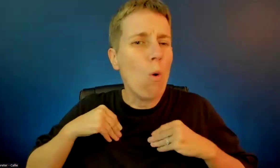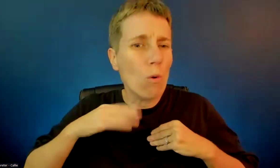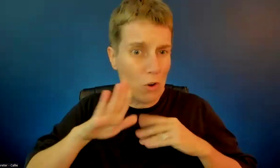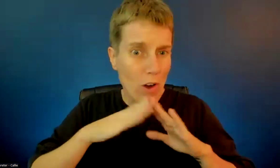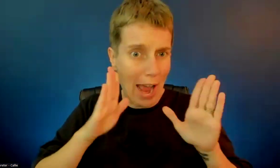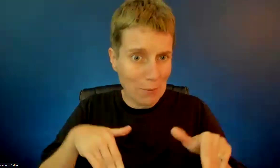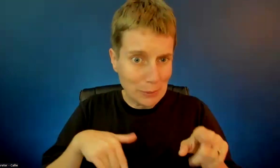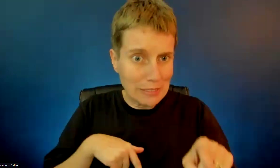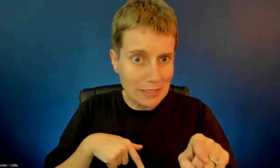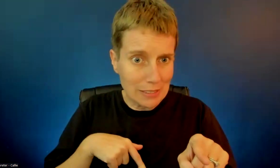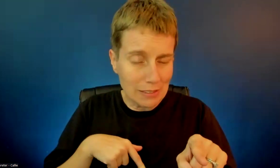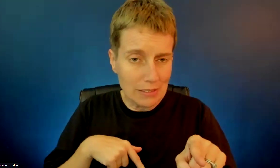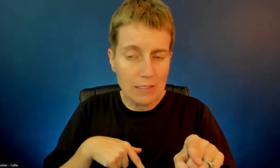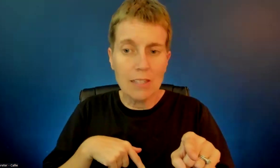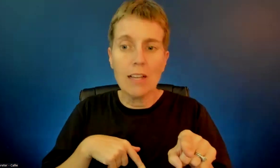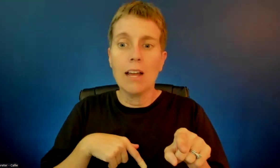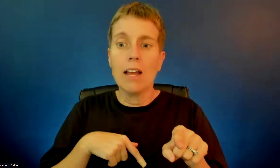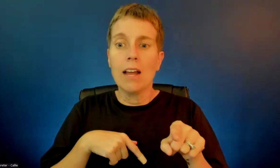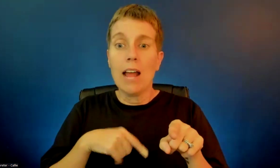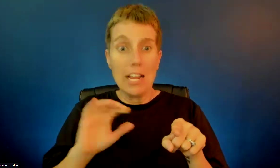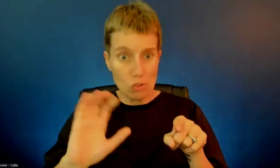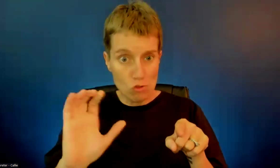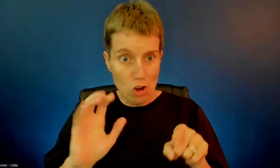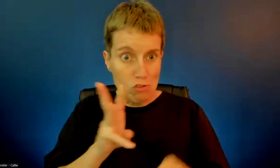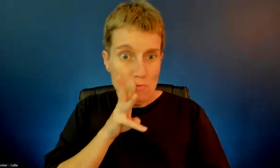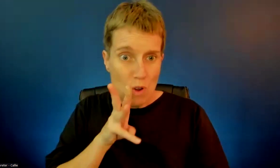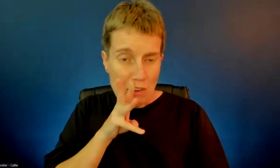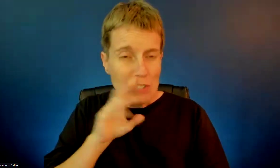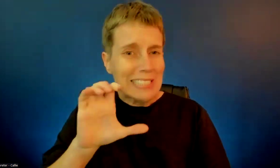And you use Charleston water CWS.